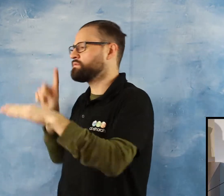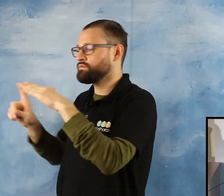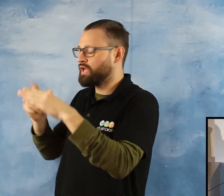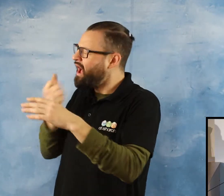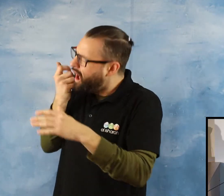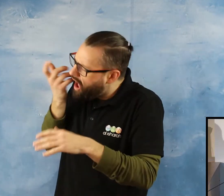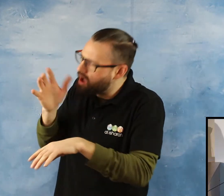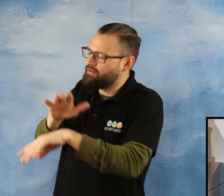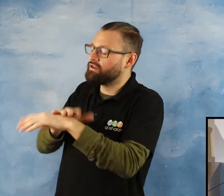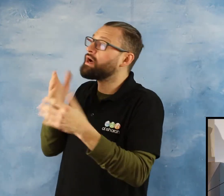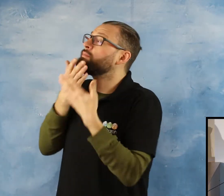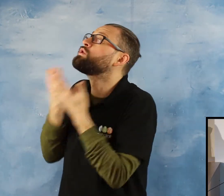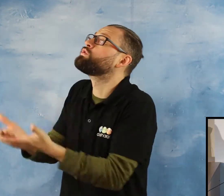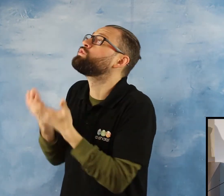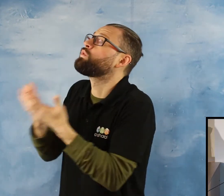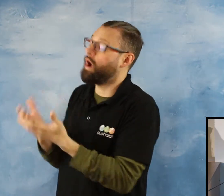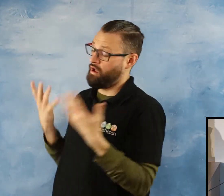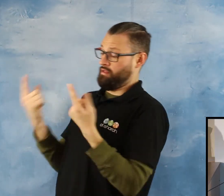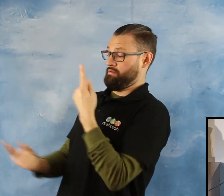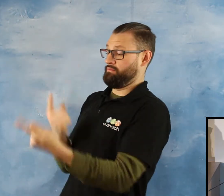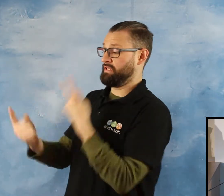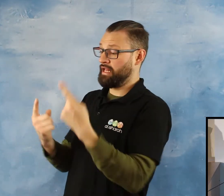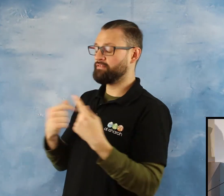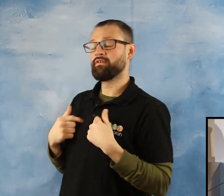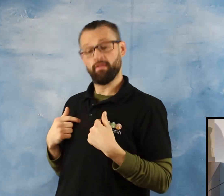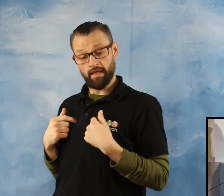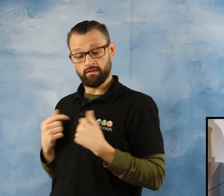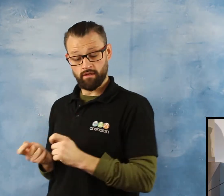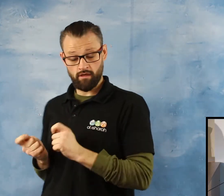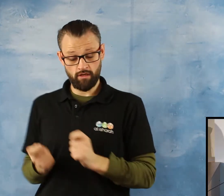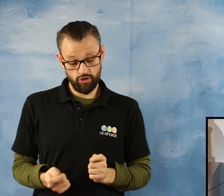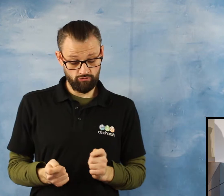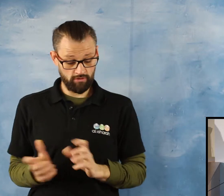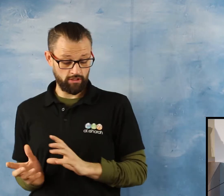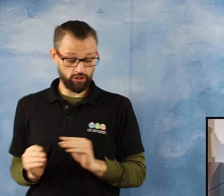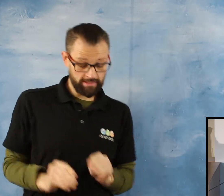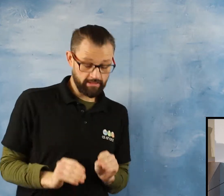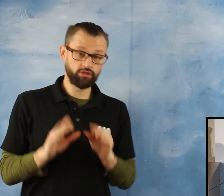themselves say They teach their children All these We need to secure So